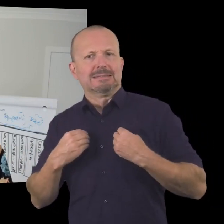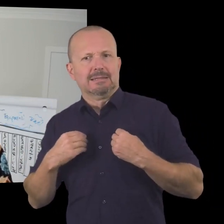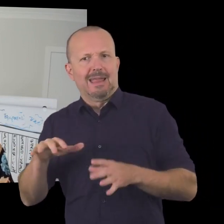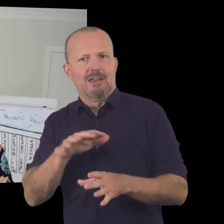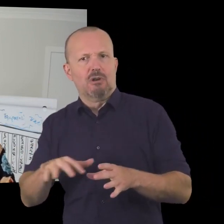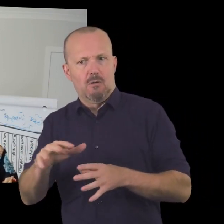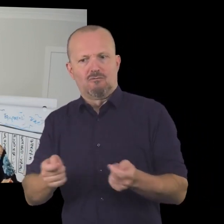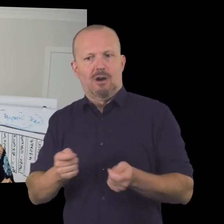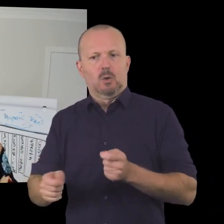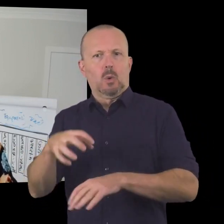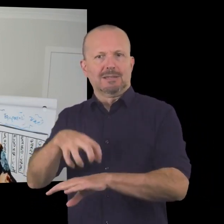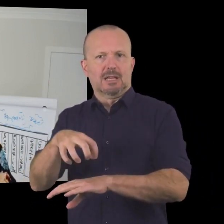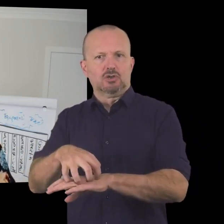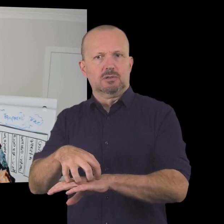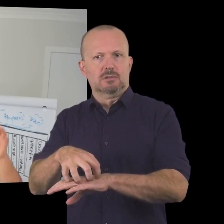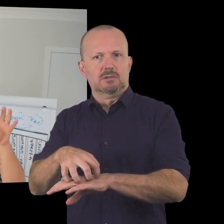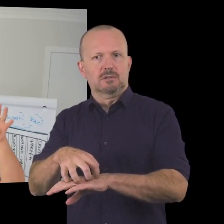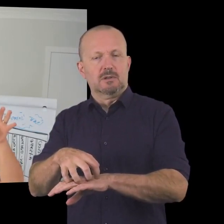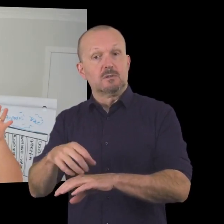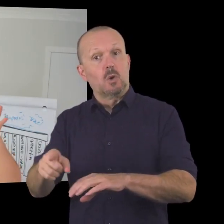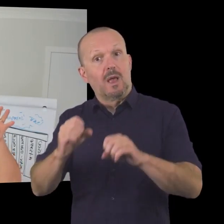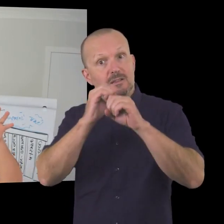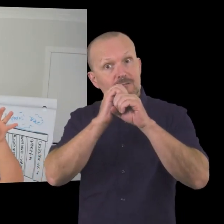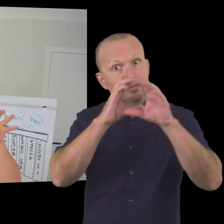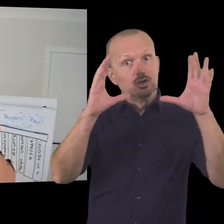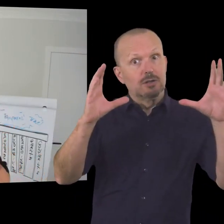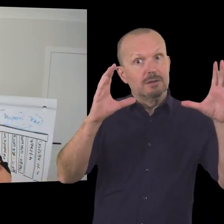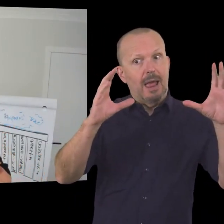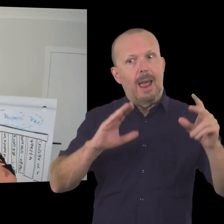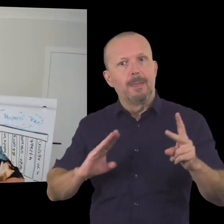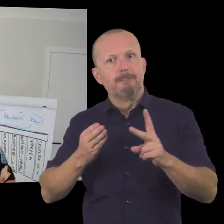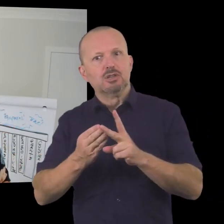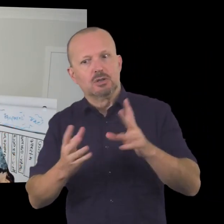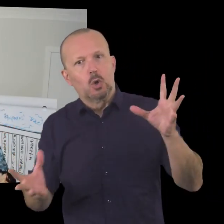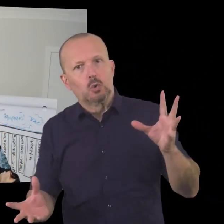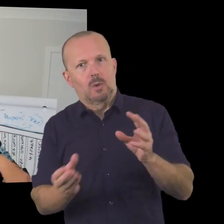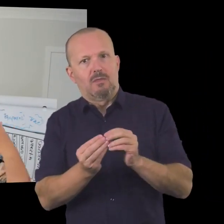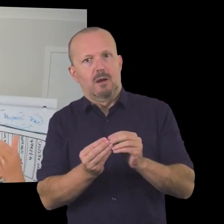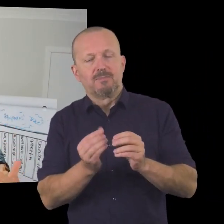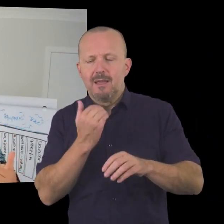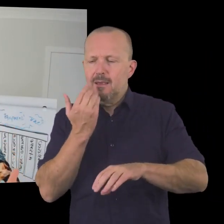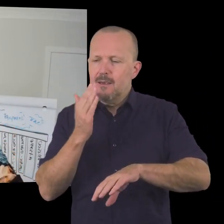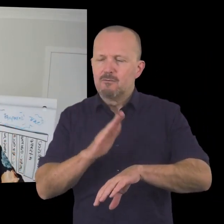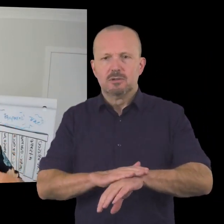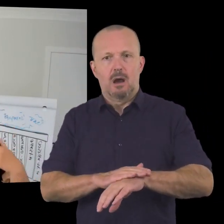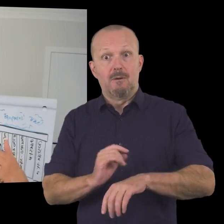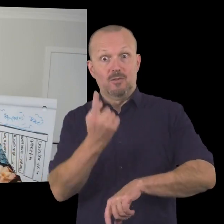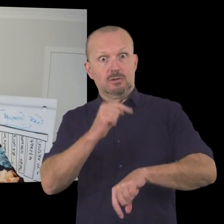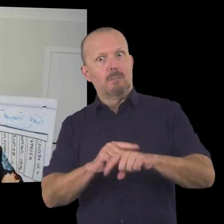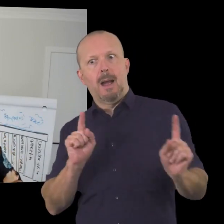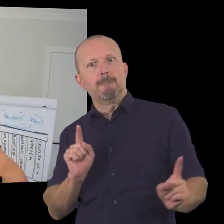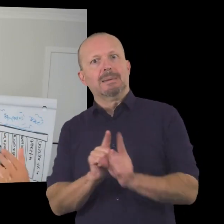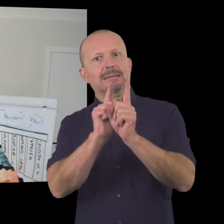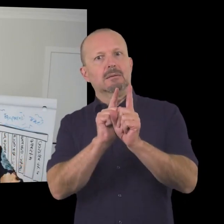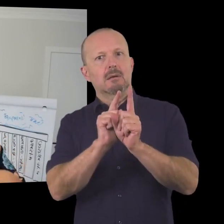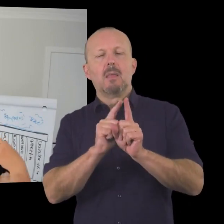the business end of running your organization so that's our vision and our mission put together uh that i share every time i meet someone